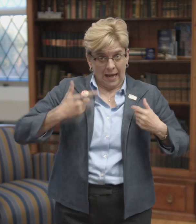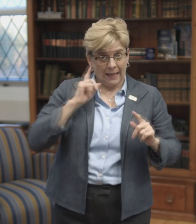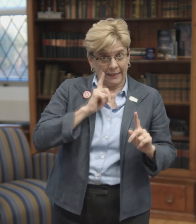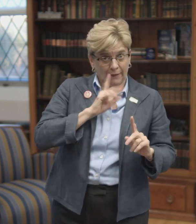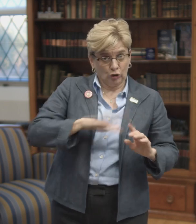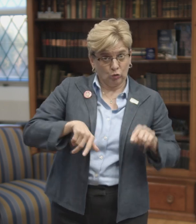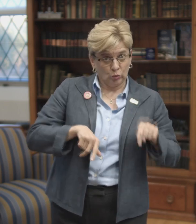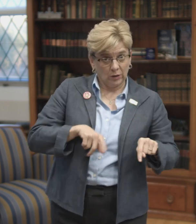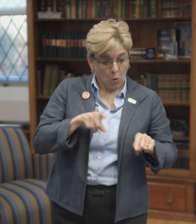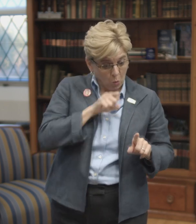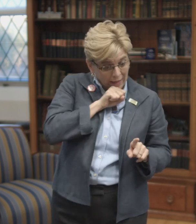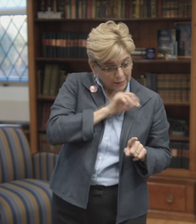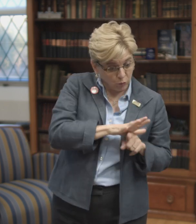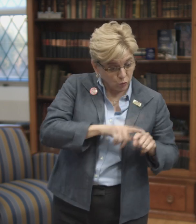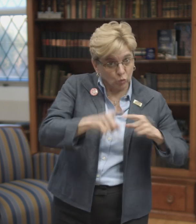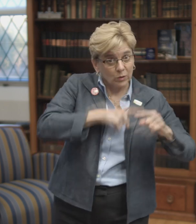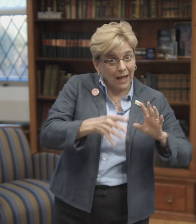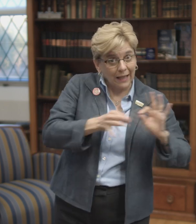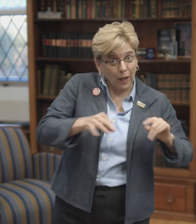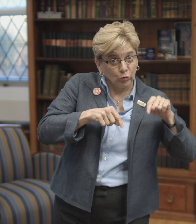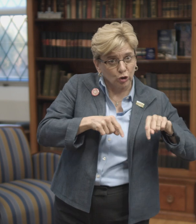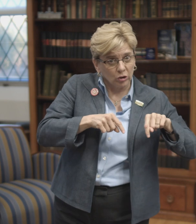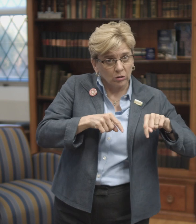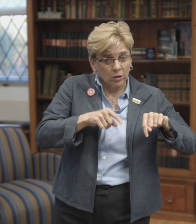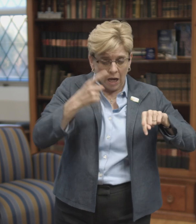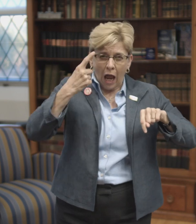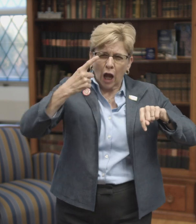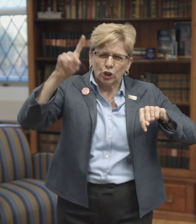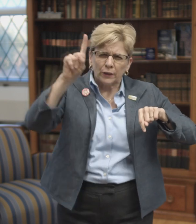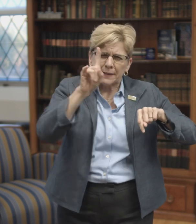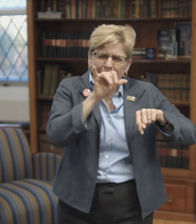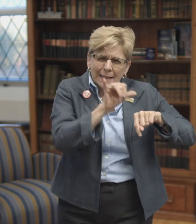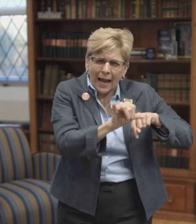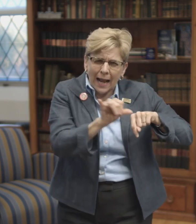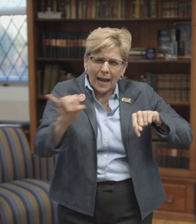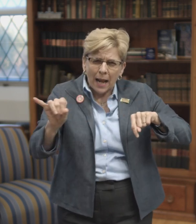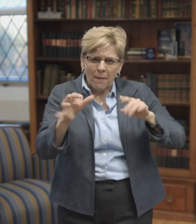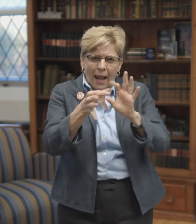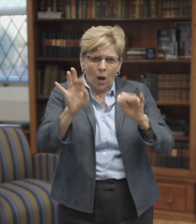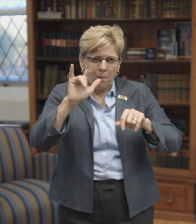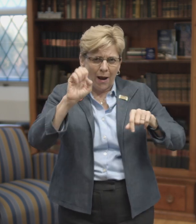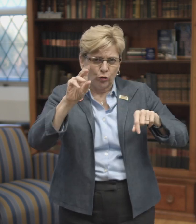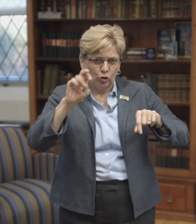Studies show that young deaf children, when exposed to sign language, achieve the same language